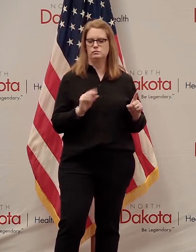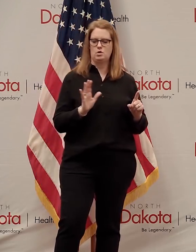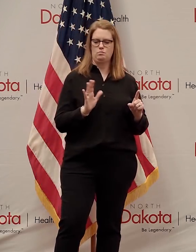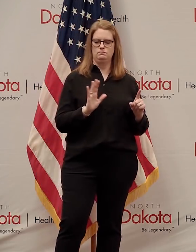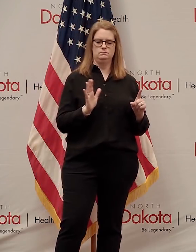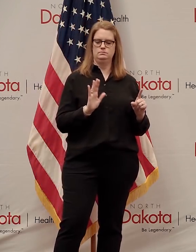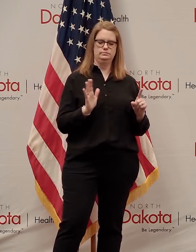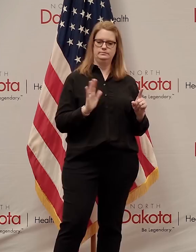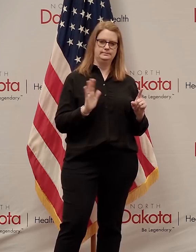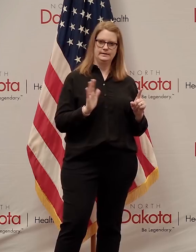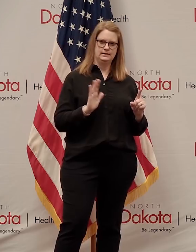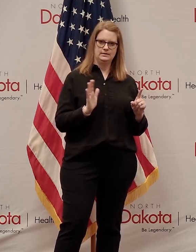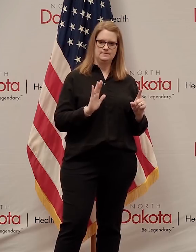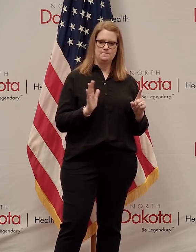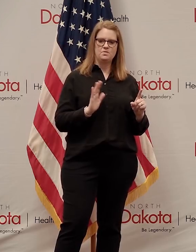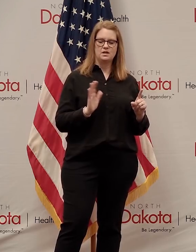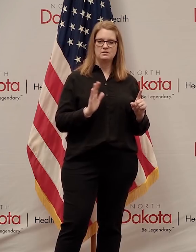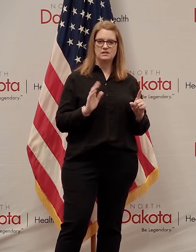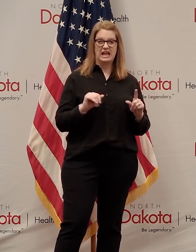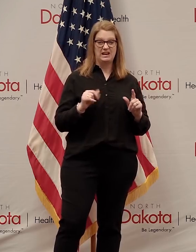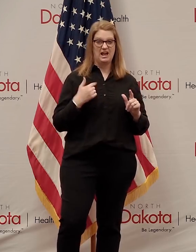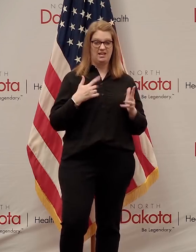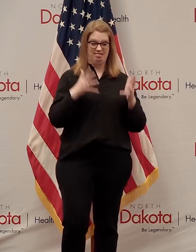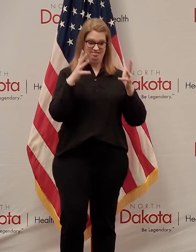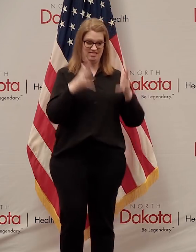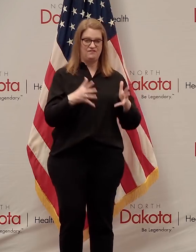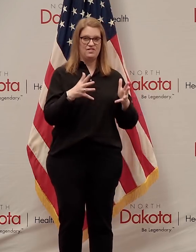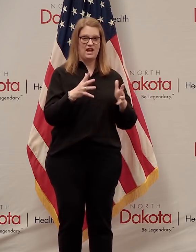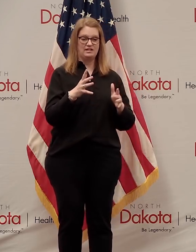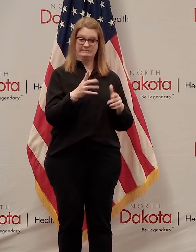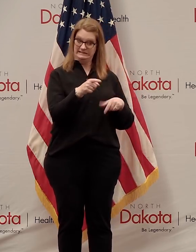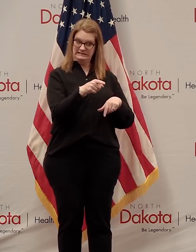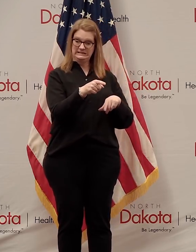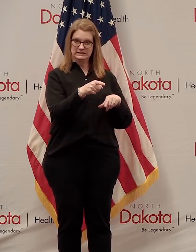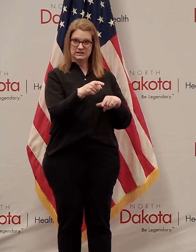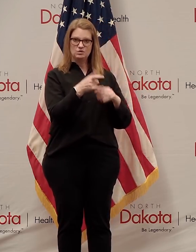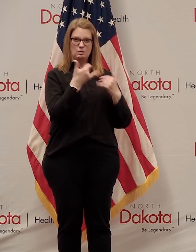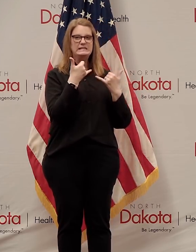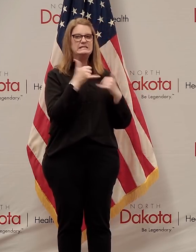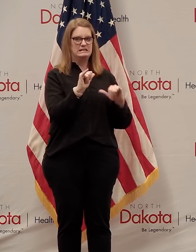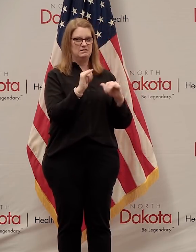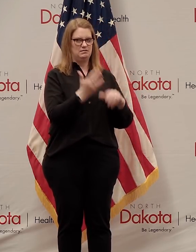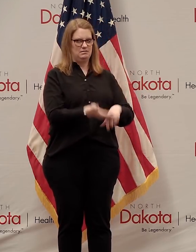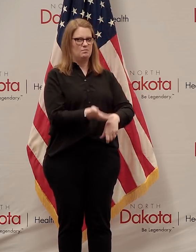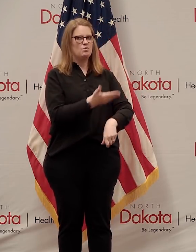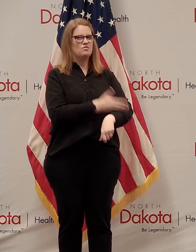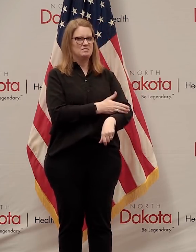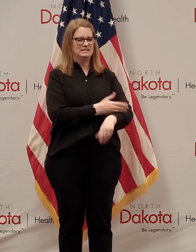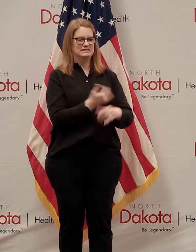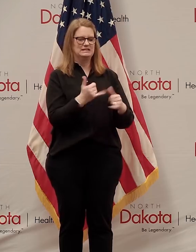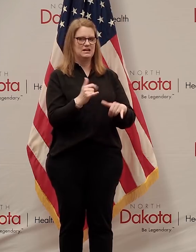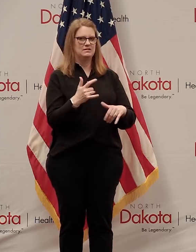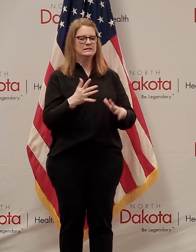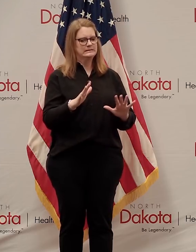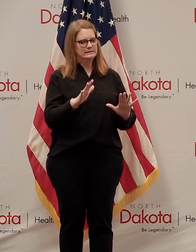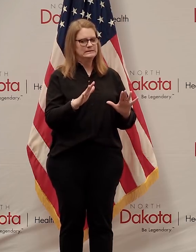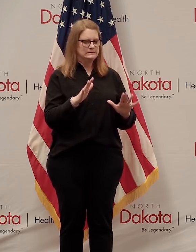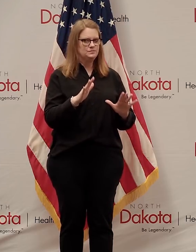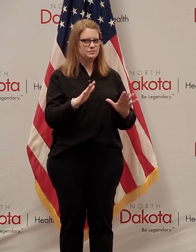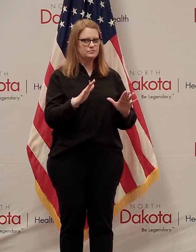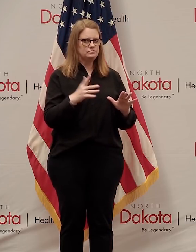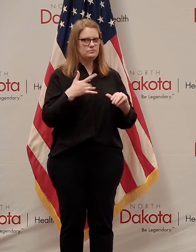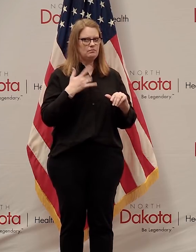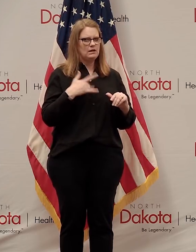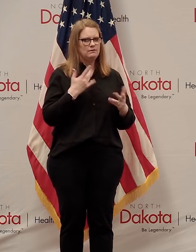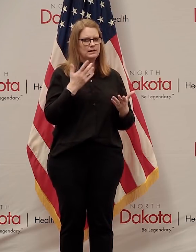that's one of the boxes I left unchecked. I mean, where we still have got to make progress. I'm feeling good that by